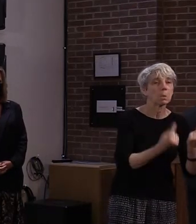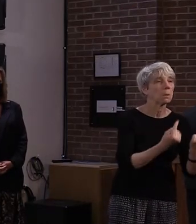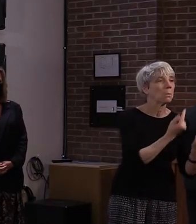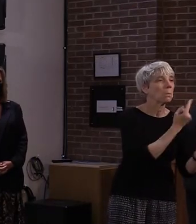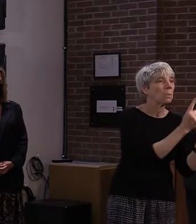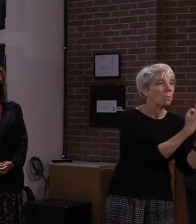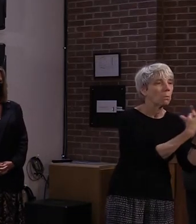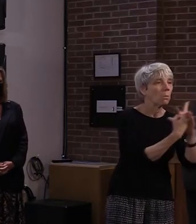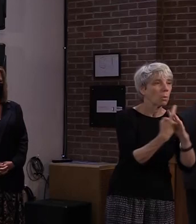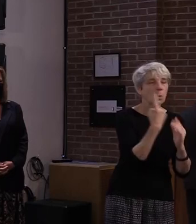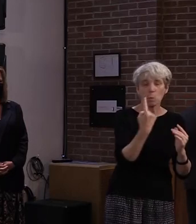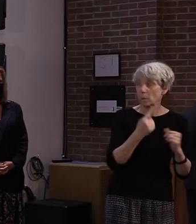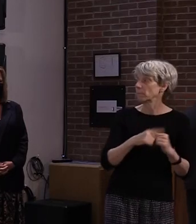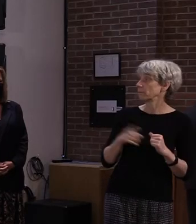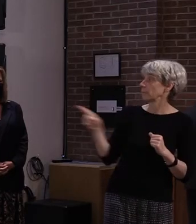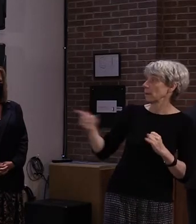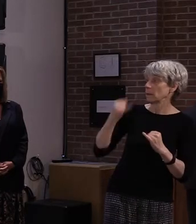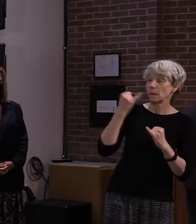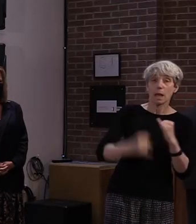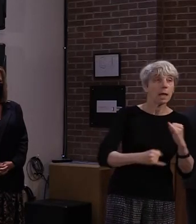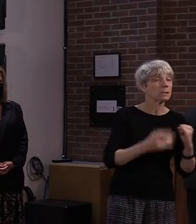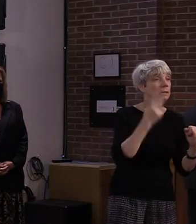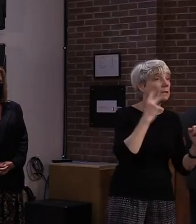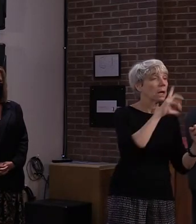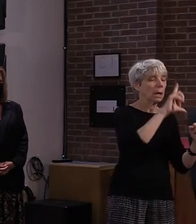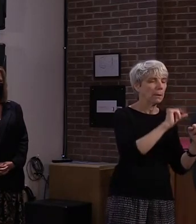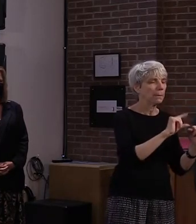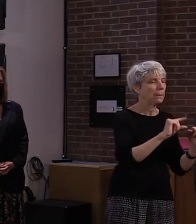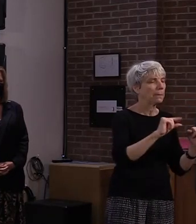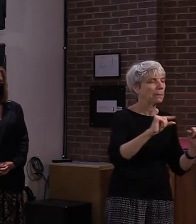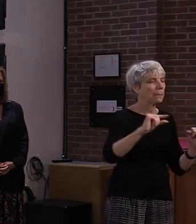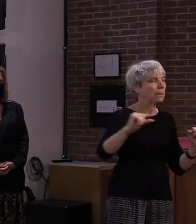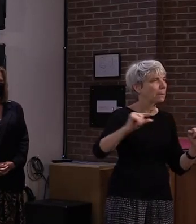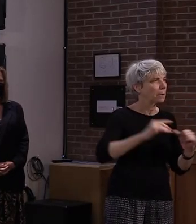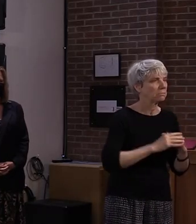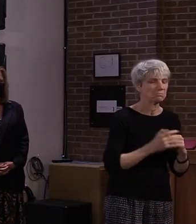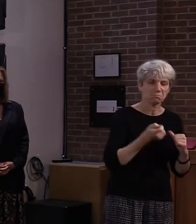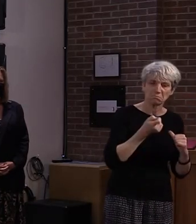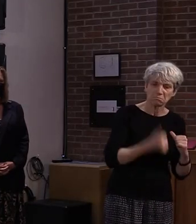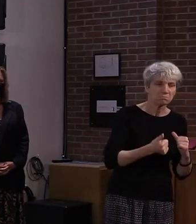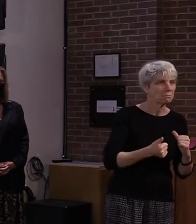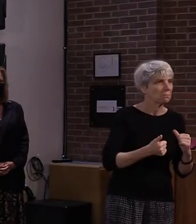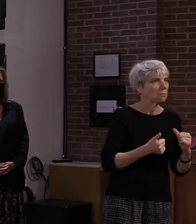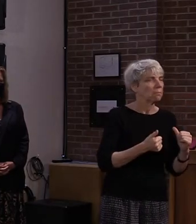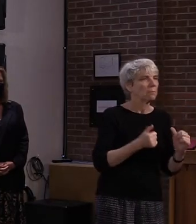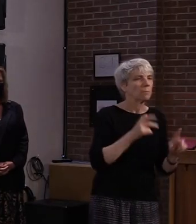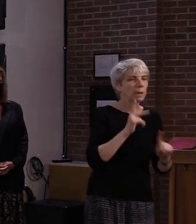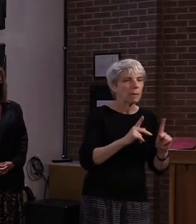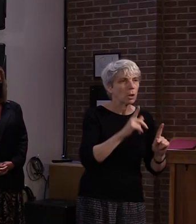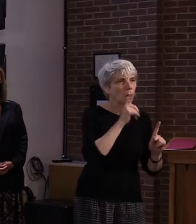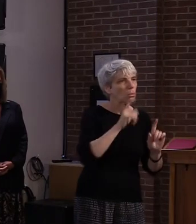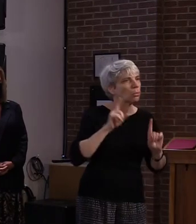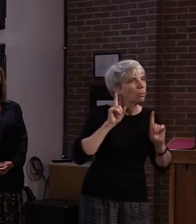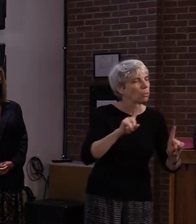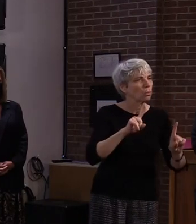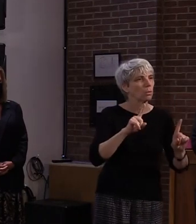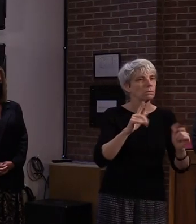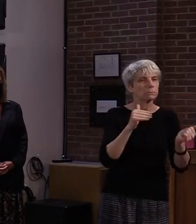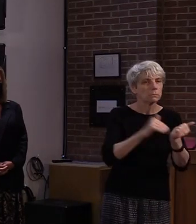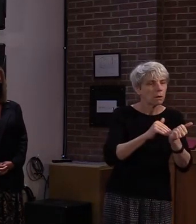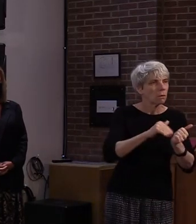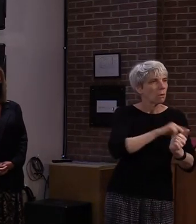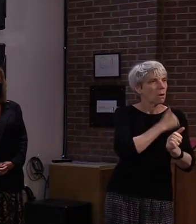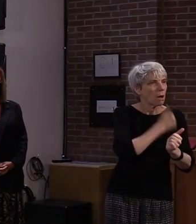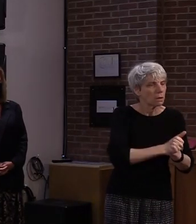continue to really have very minimal discernible people presenting with COVID-like illness